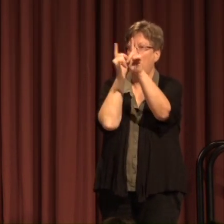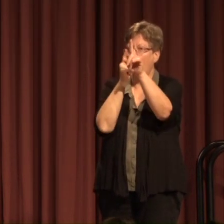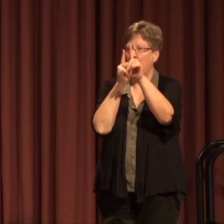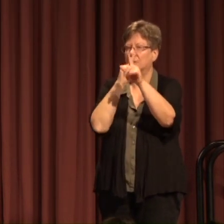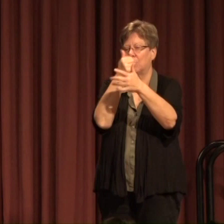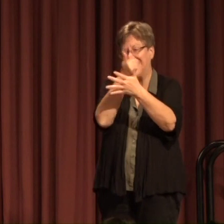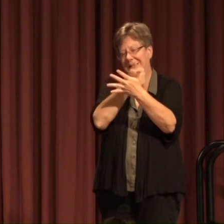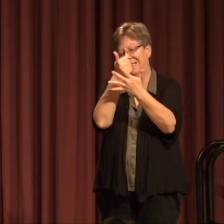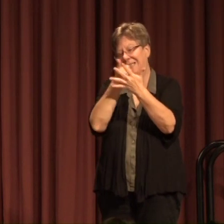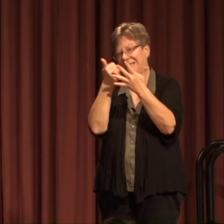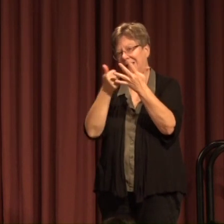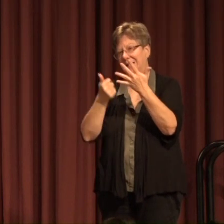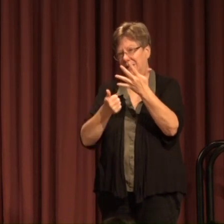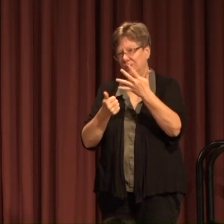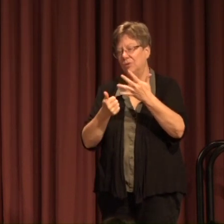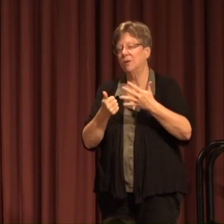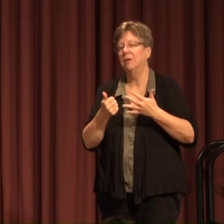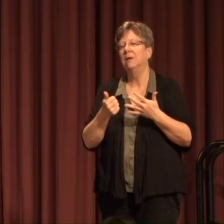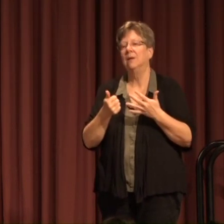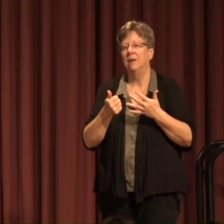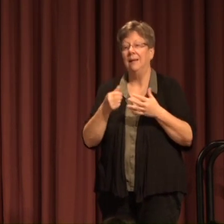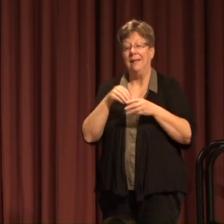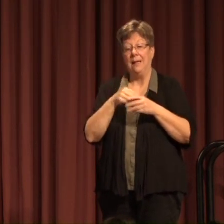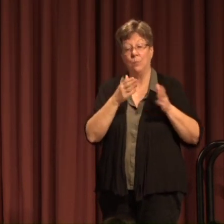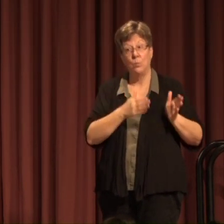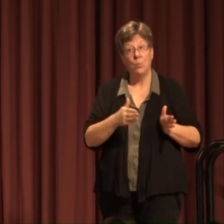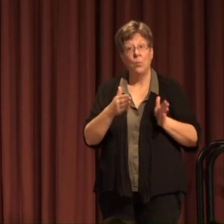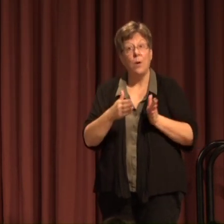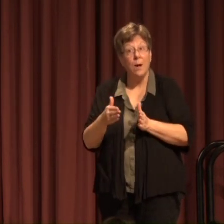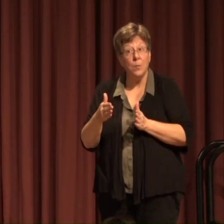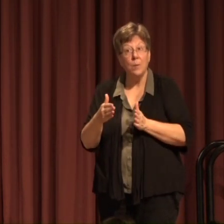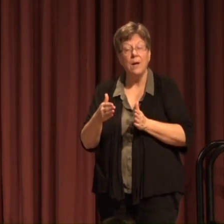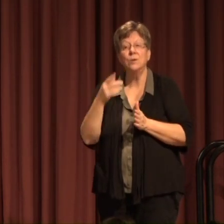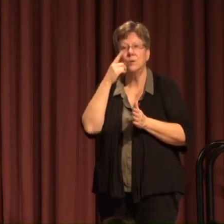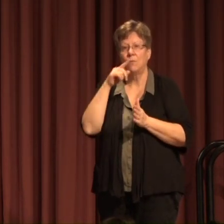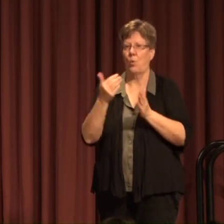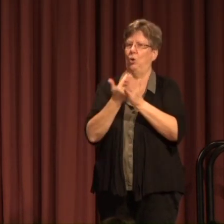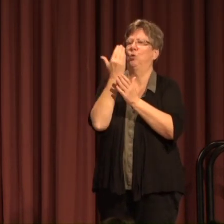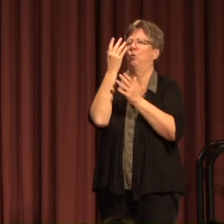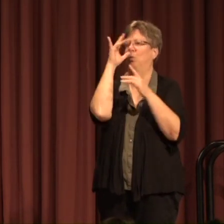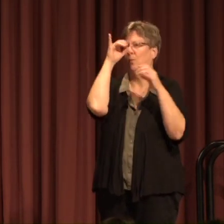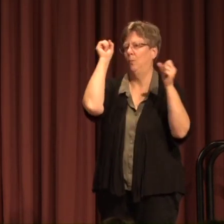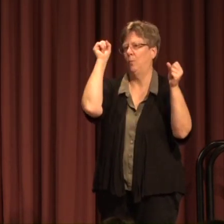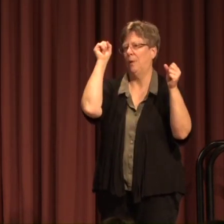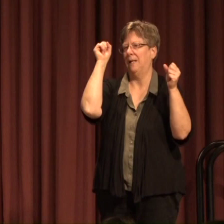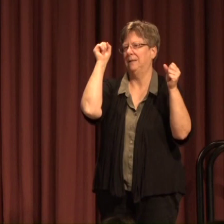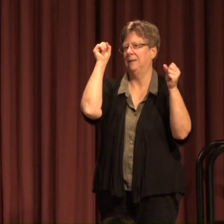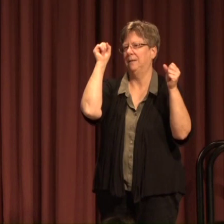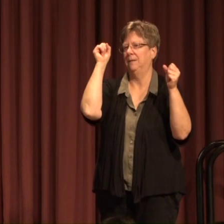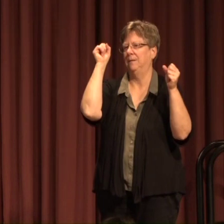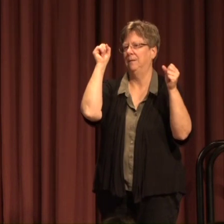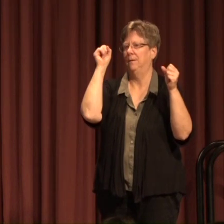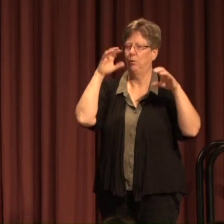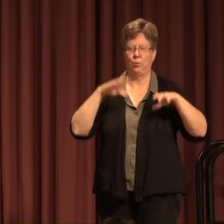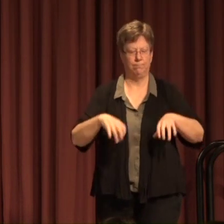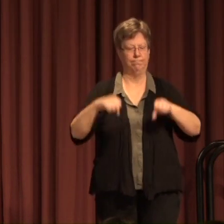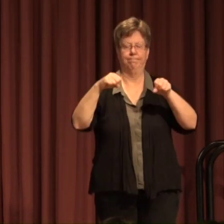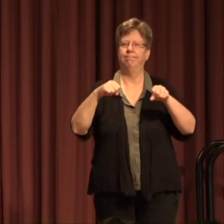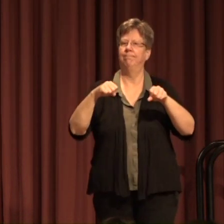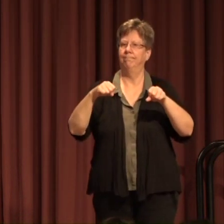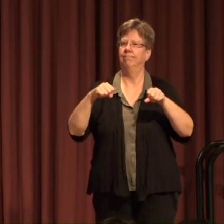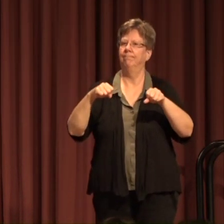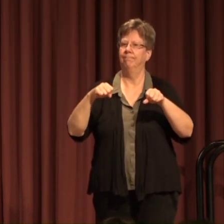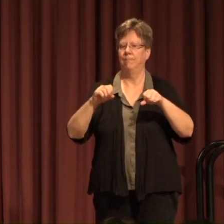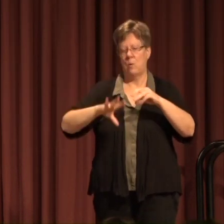And plans for each of those In preparation For a new president To build on Amend